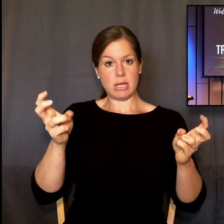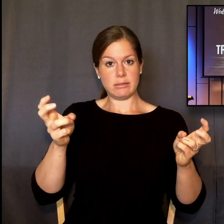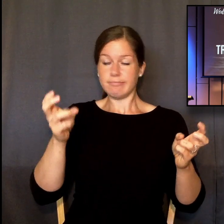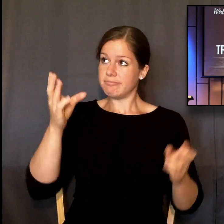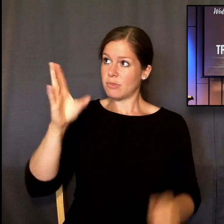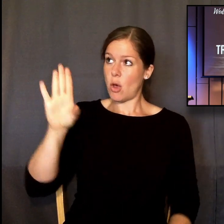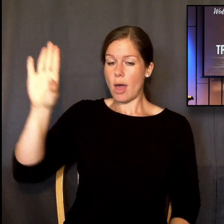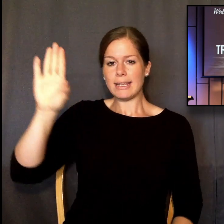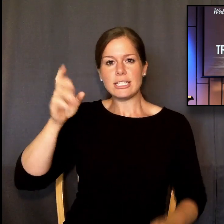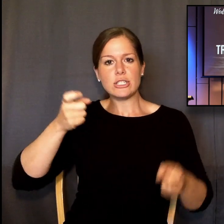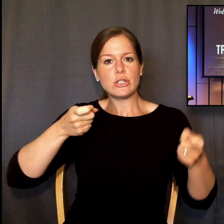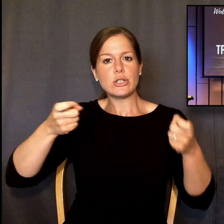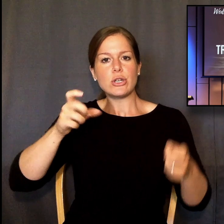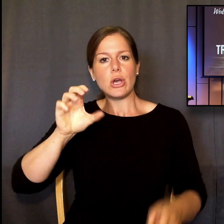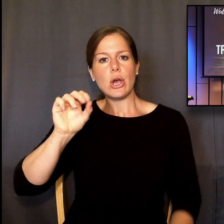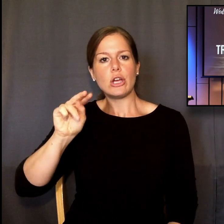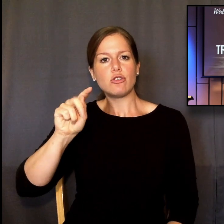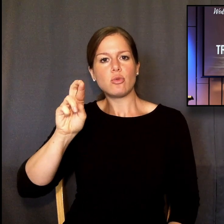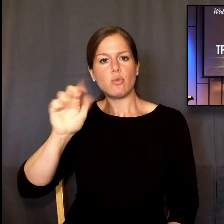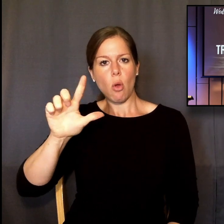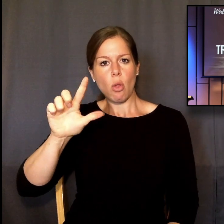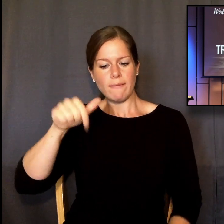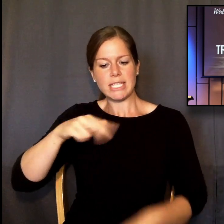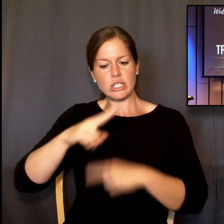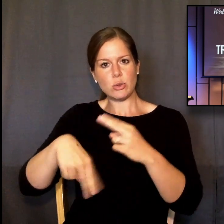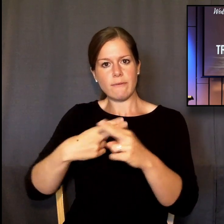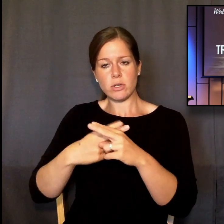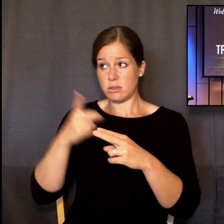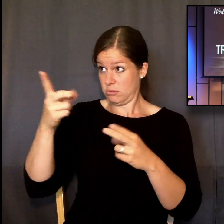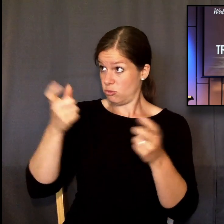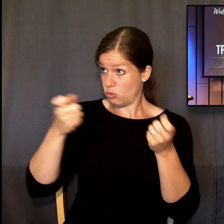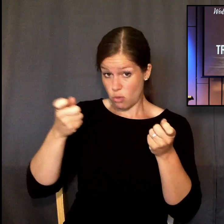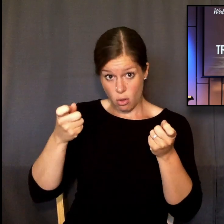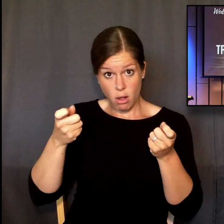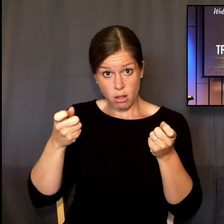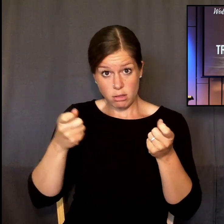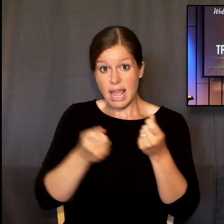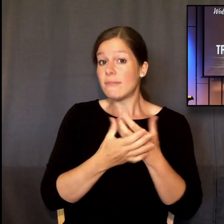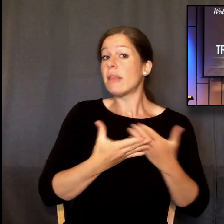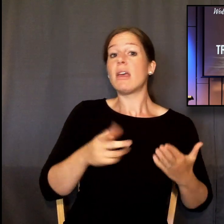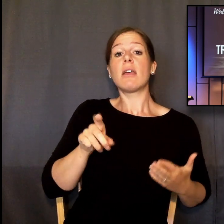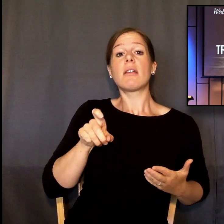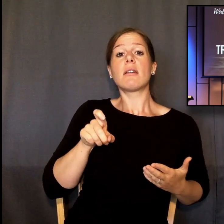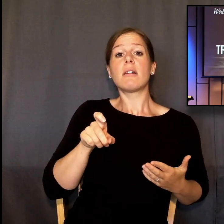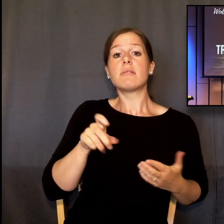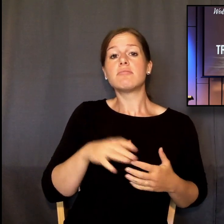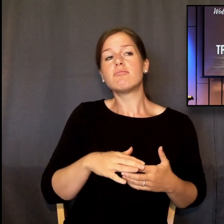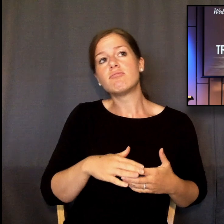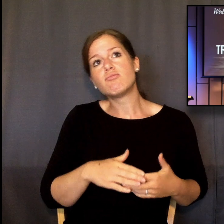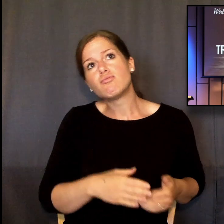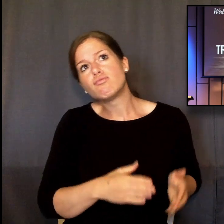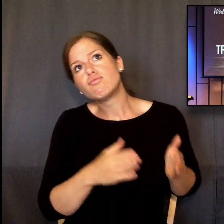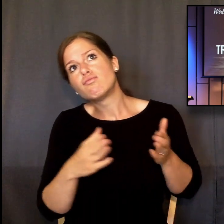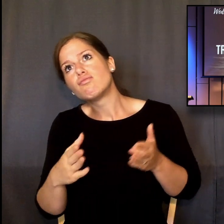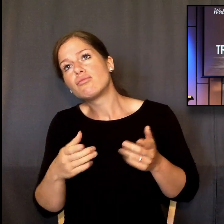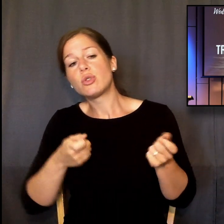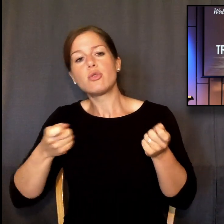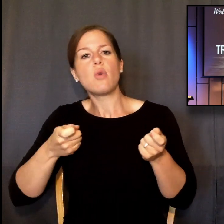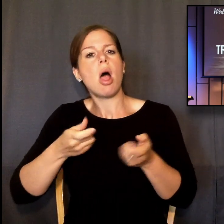of our universe. Is he in control? How much control does he have? Is he in control of everything or is he in